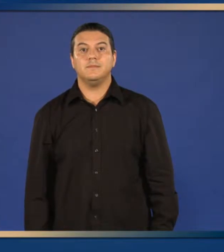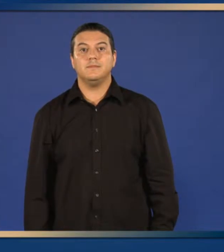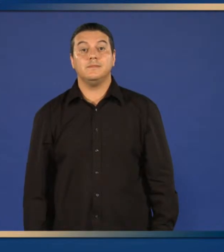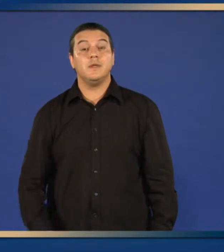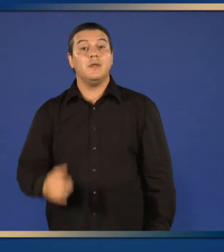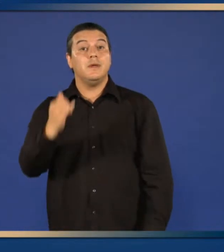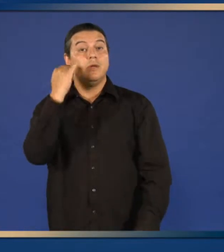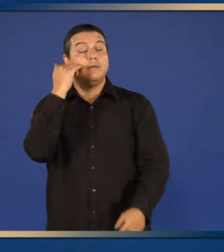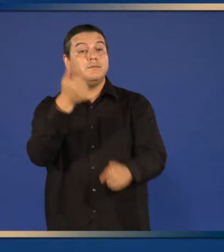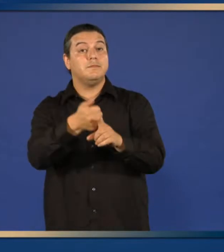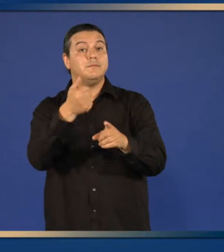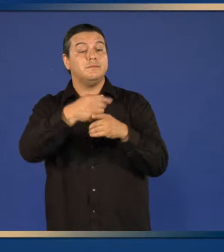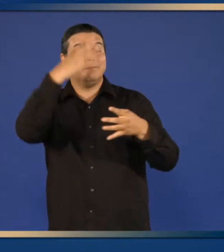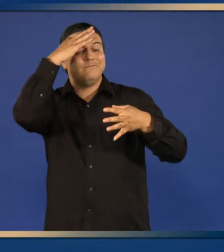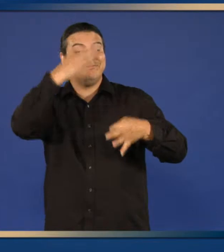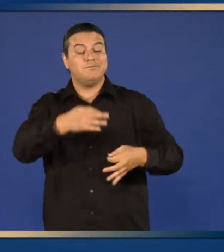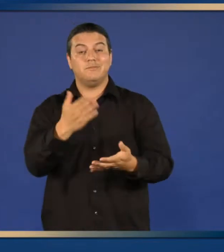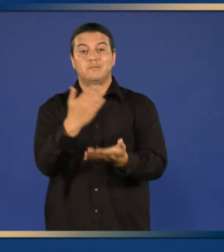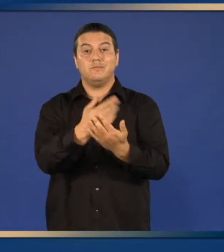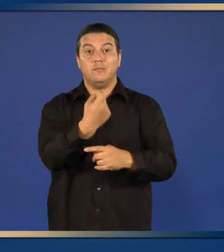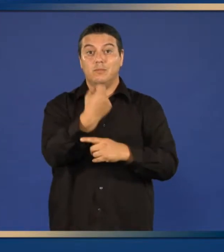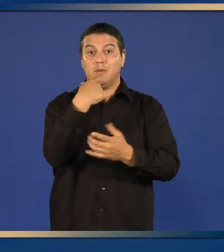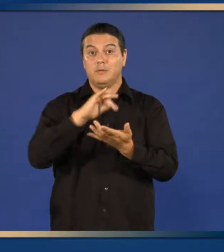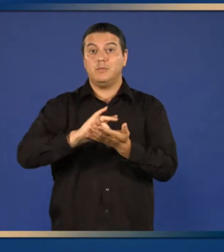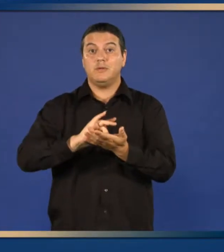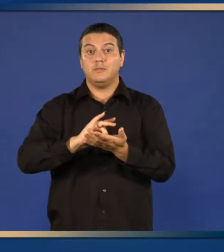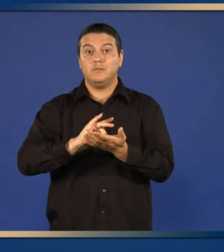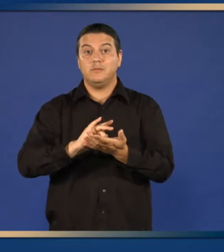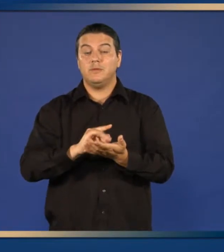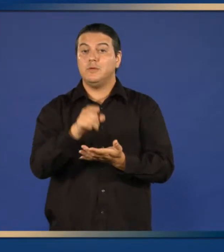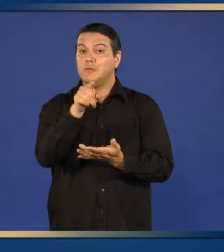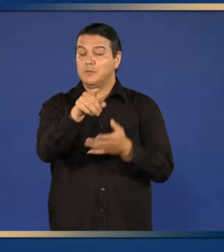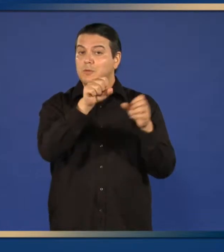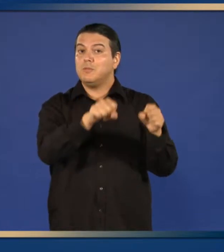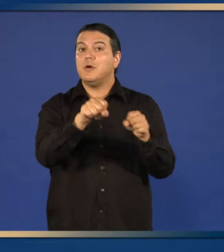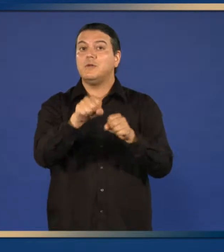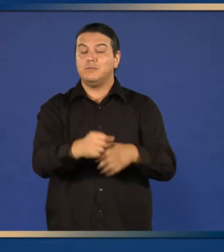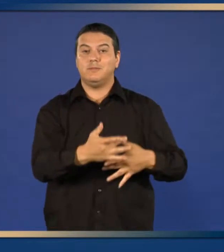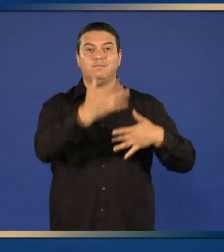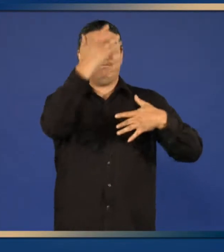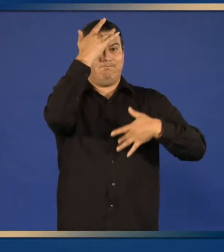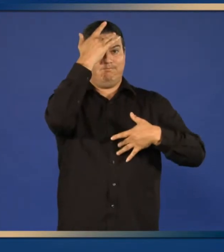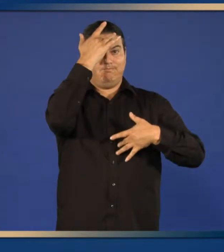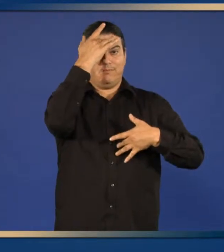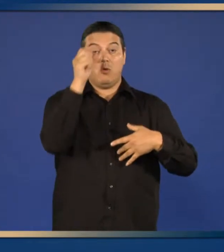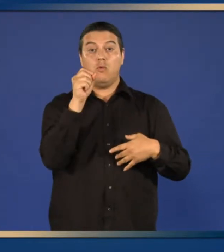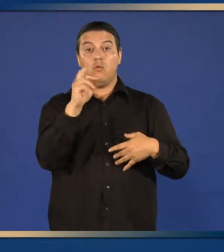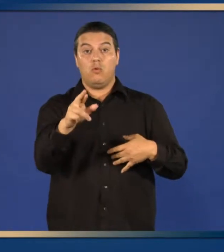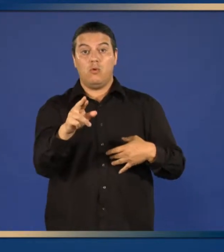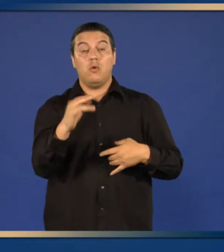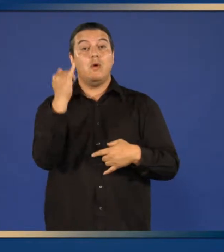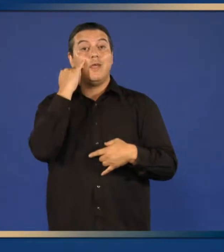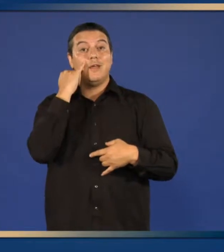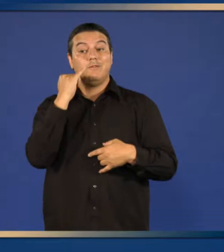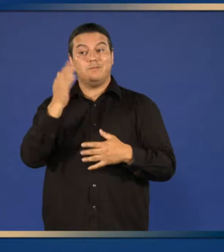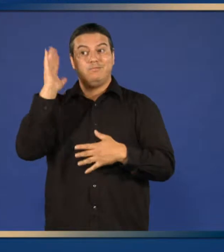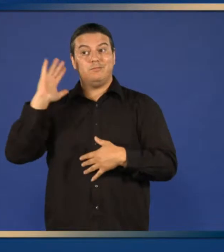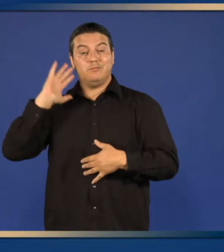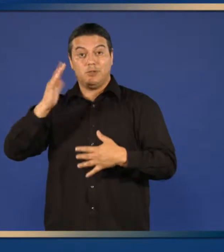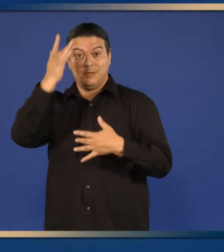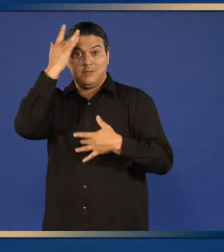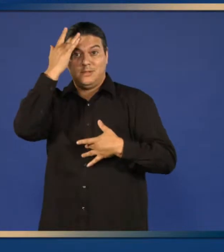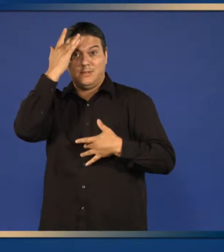If you stop taking this medicine too soon, you may become infected or your